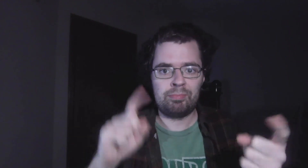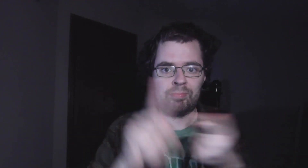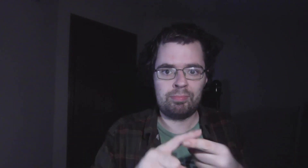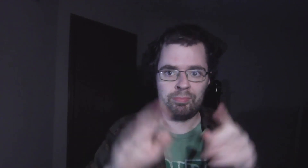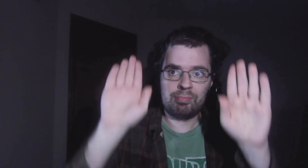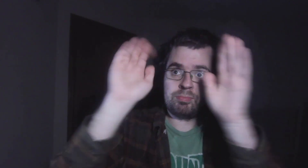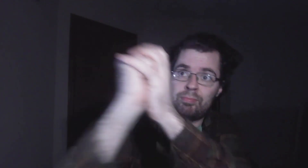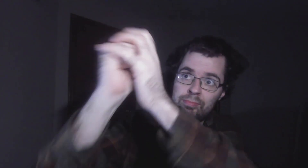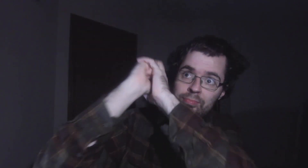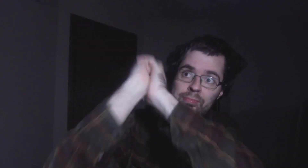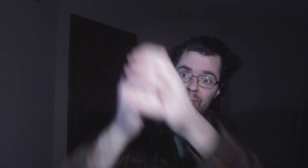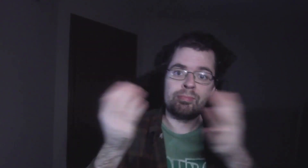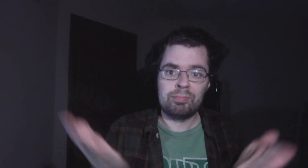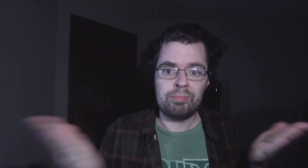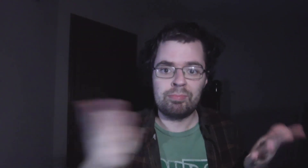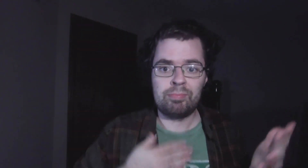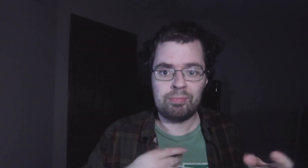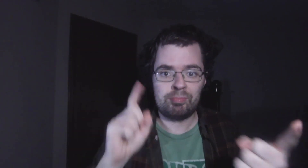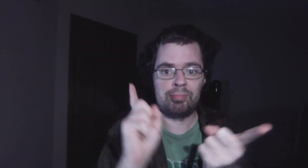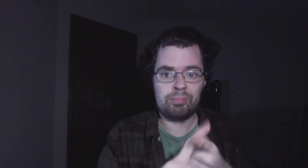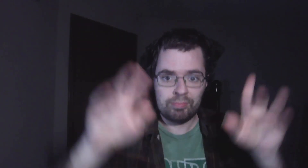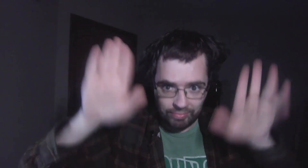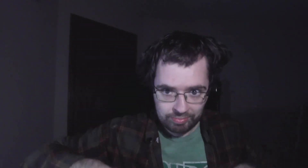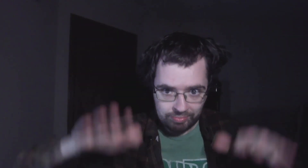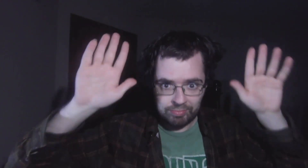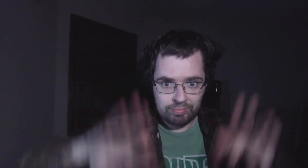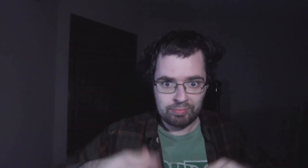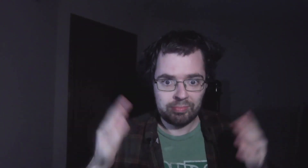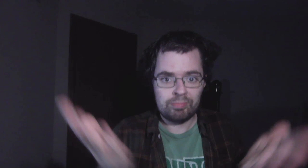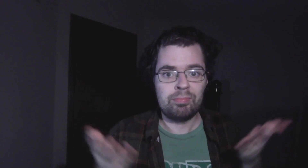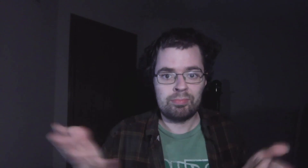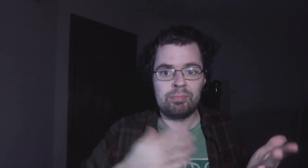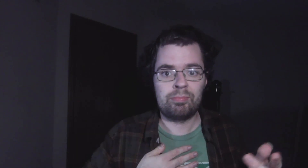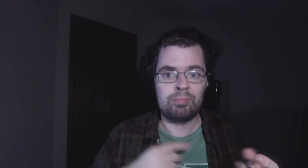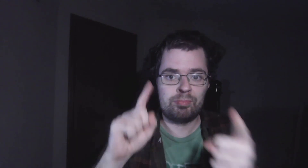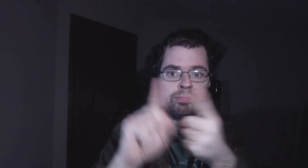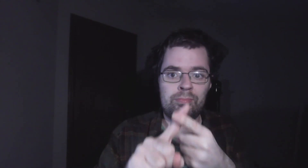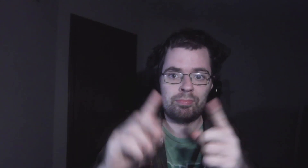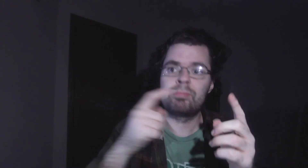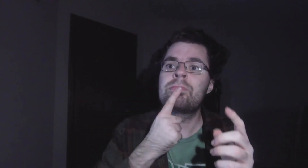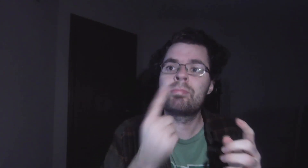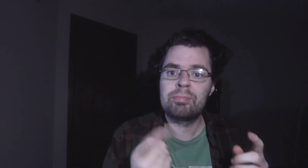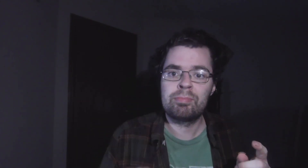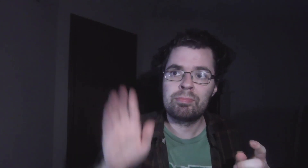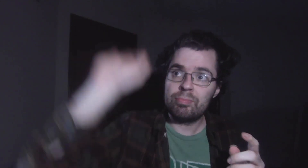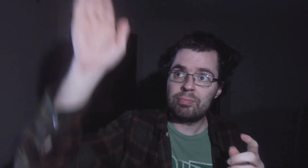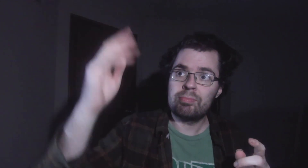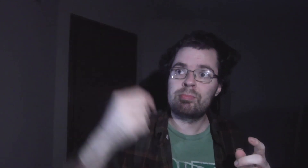worship, here I am to bow down. Here I am to say that you're my